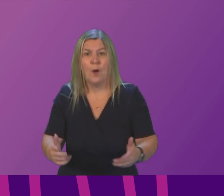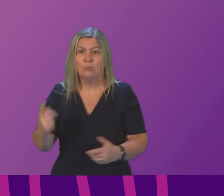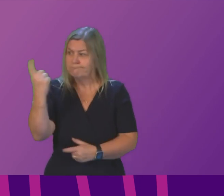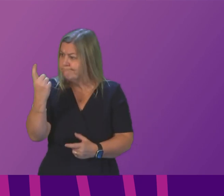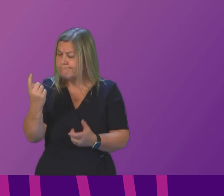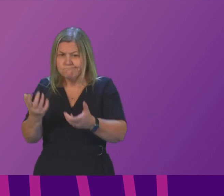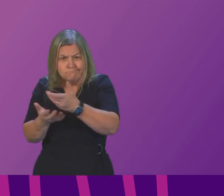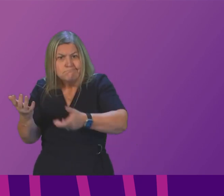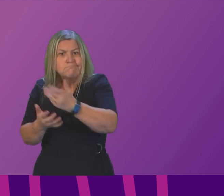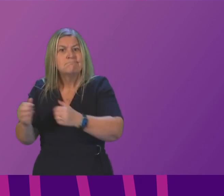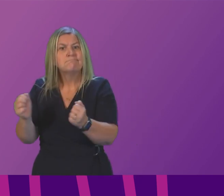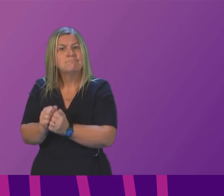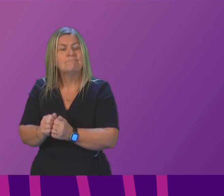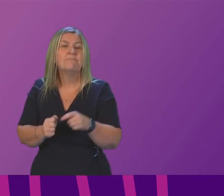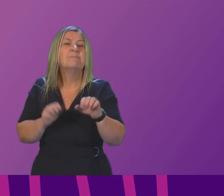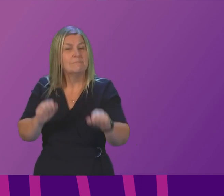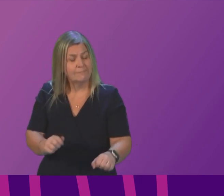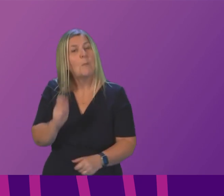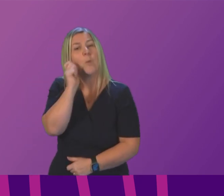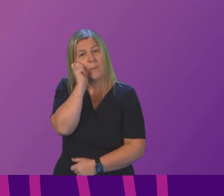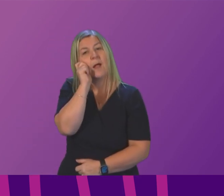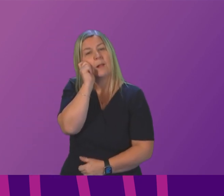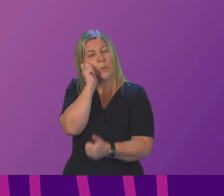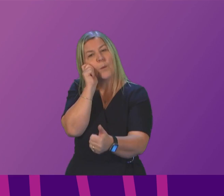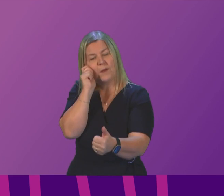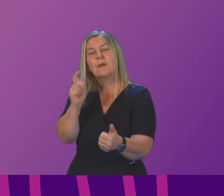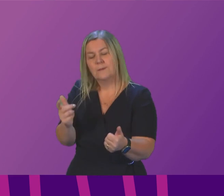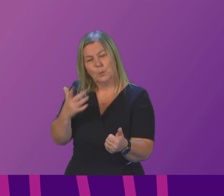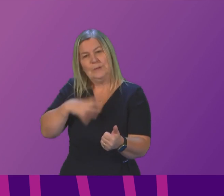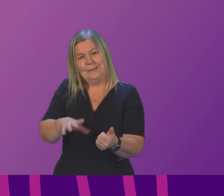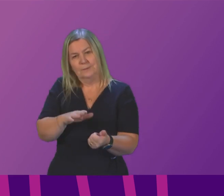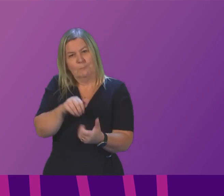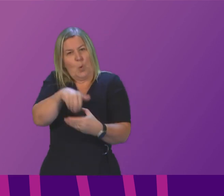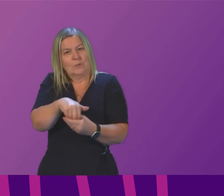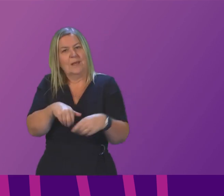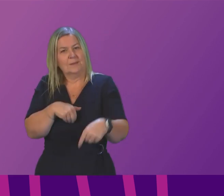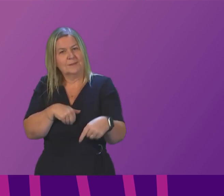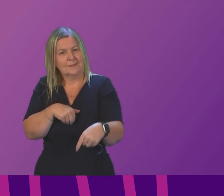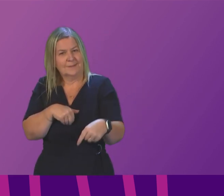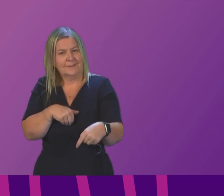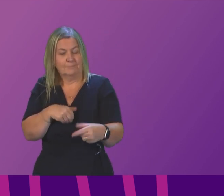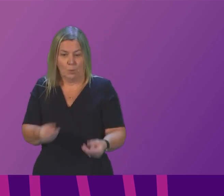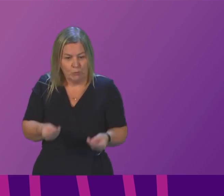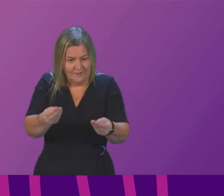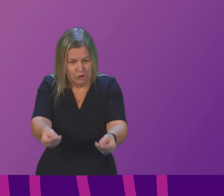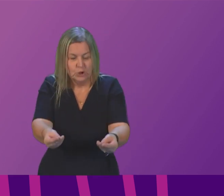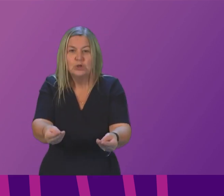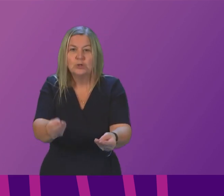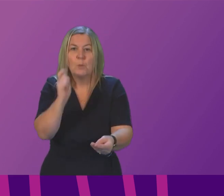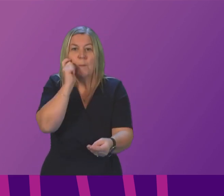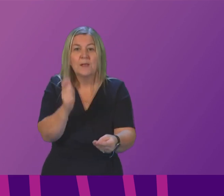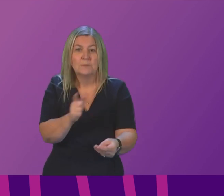issue of mobile phones I think it's firstly important to remember the context for this the provision of mobile phones in the absence